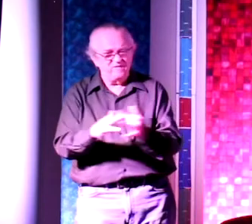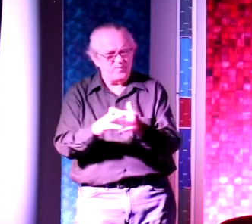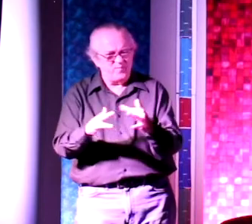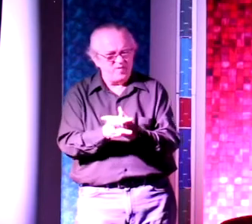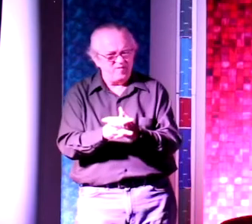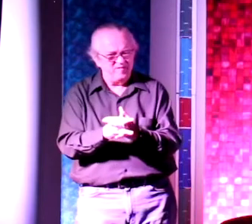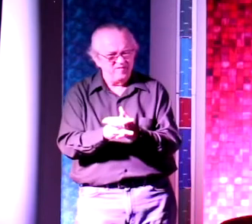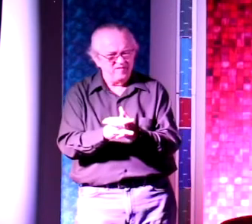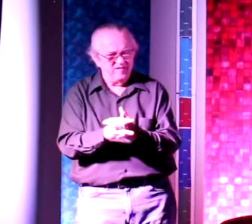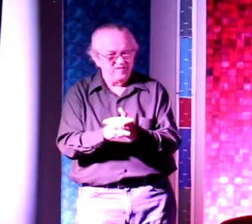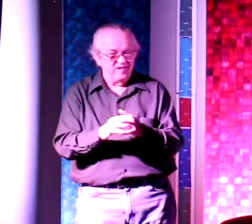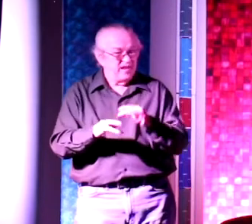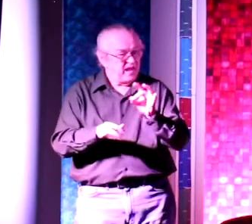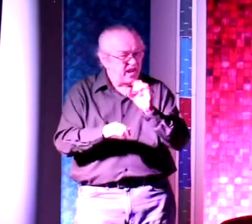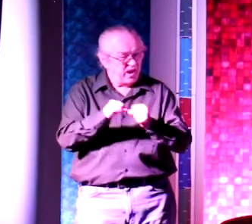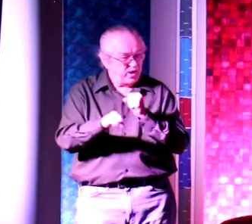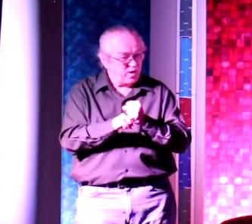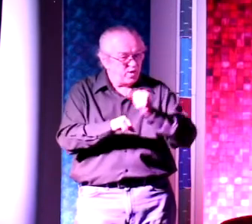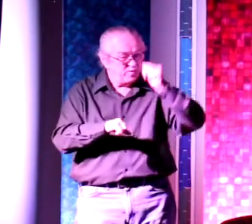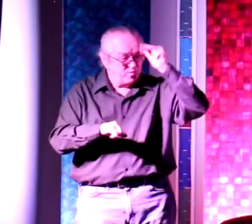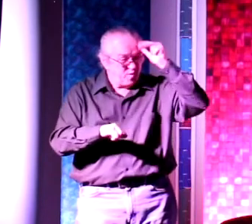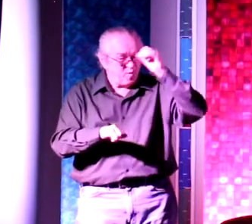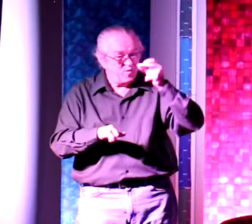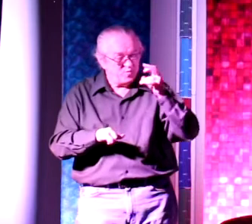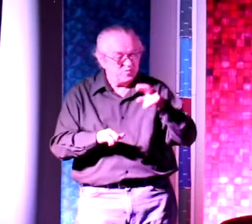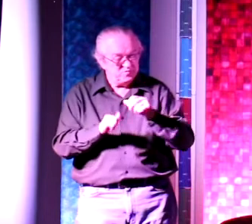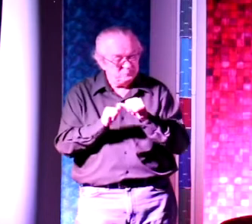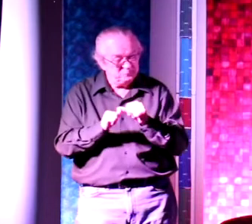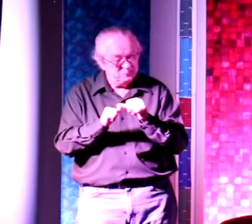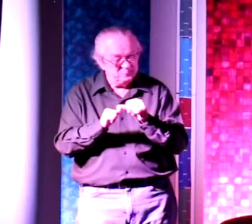and then Cruiser passed away and was buried in the pasture field.